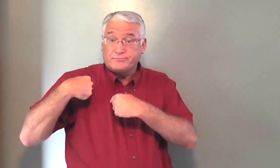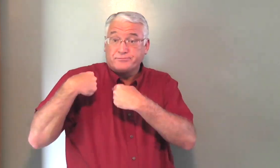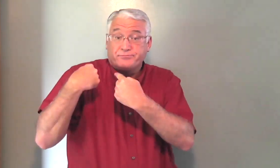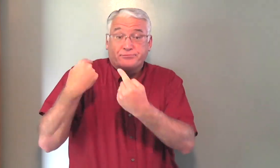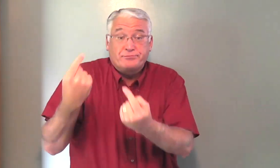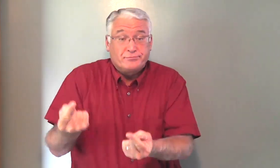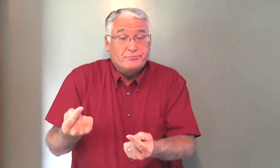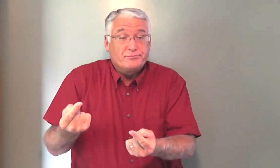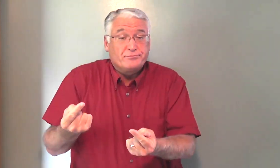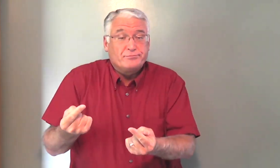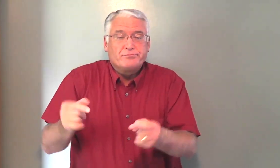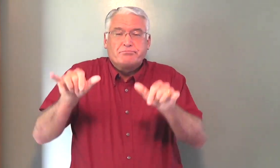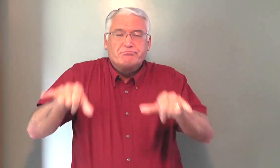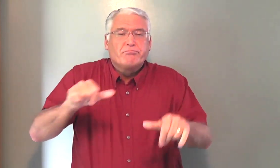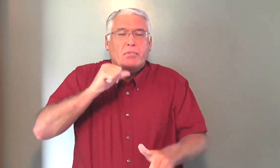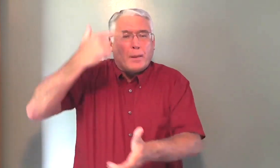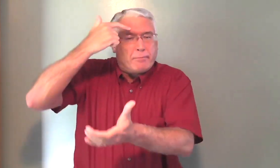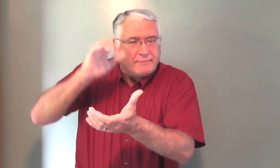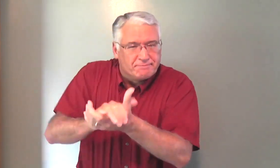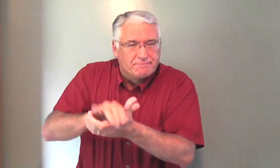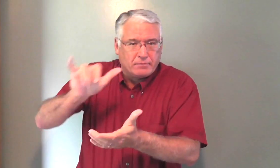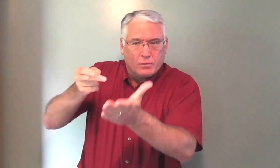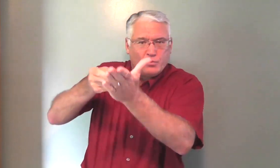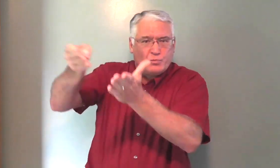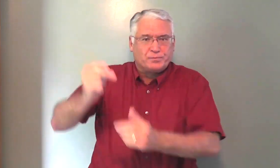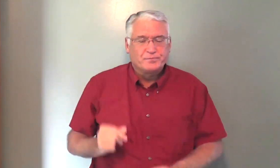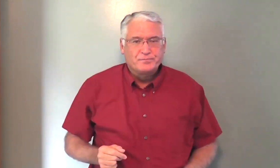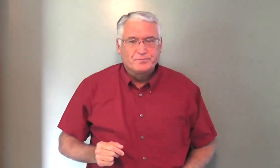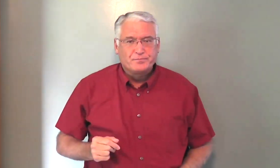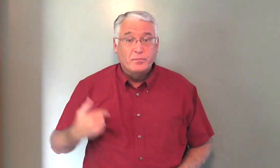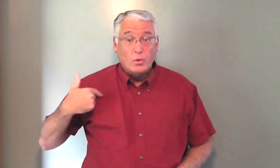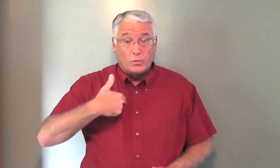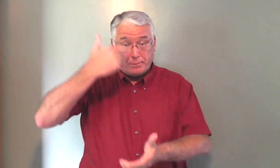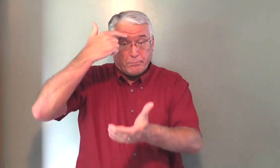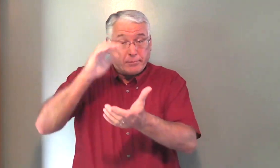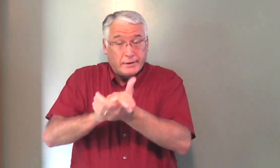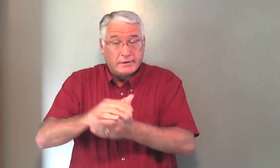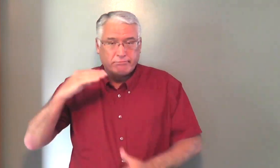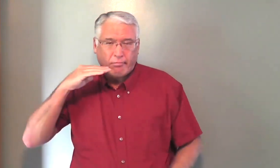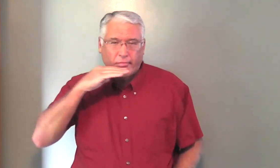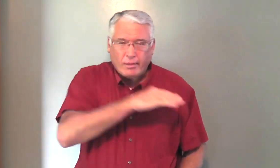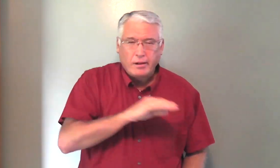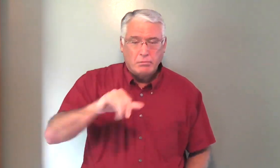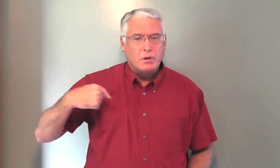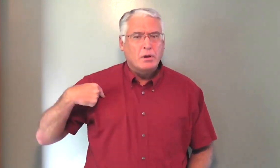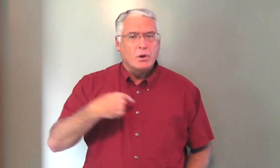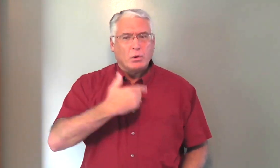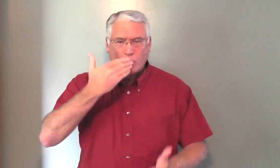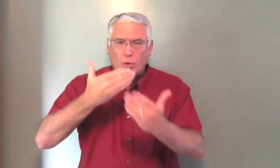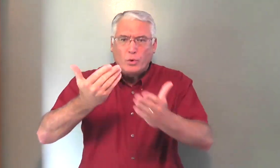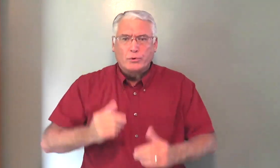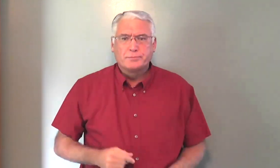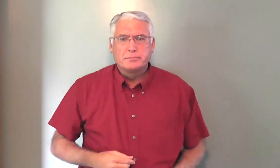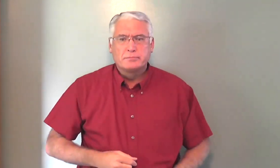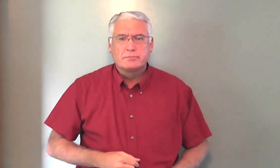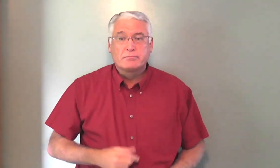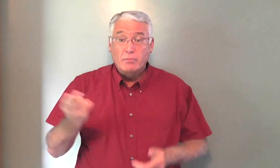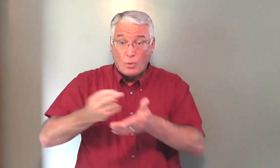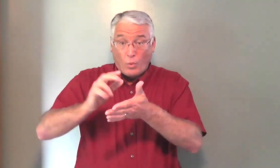We still do not believe the truth. We believe the lies that we are good.